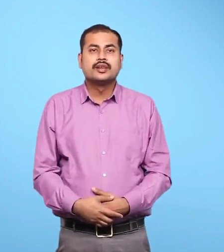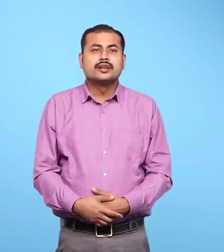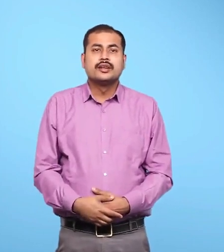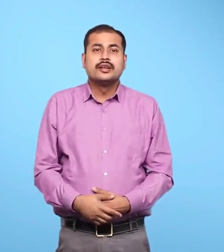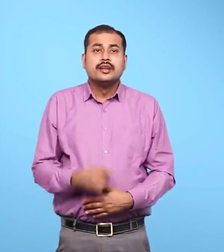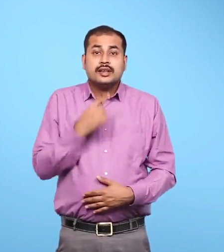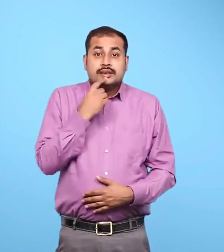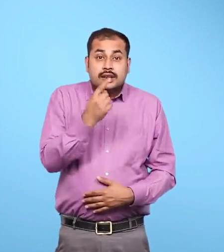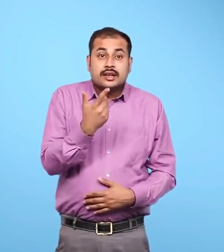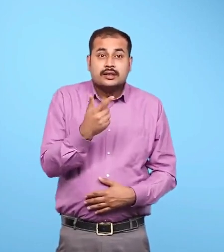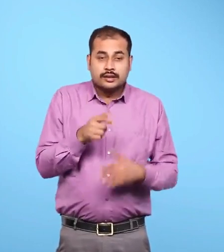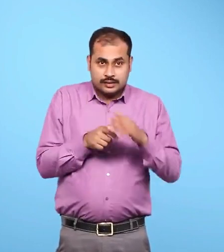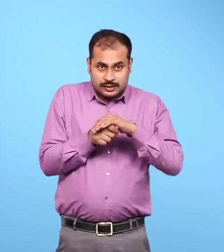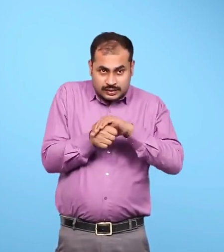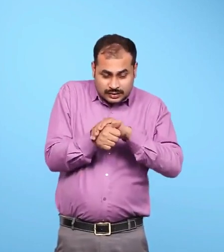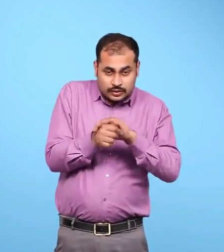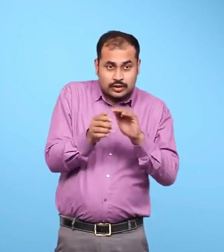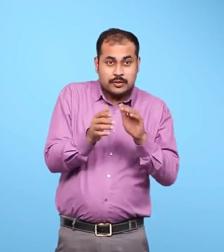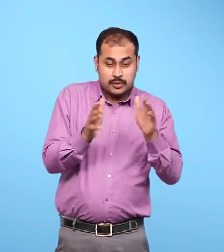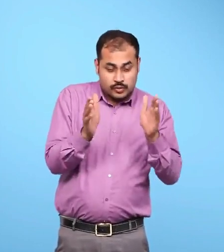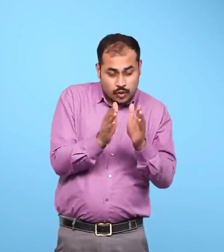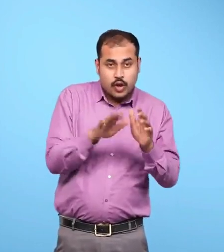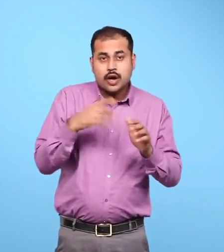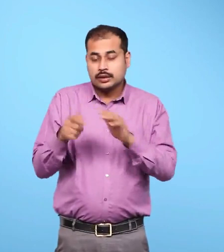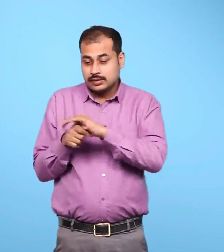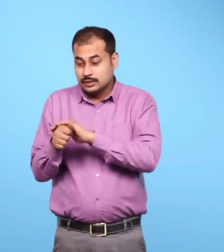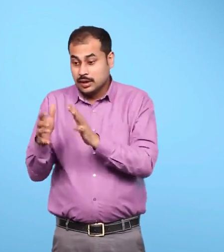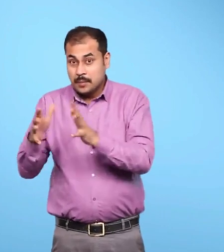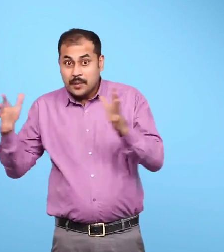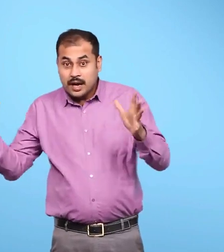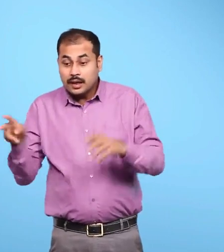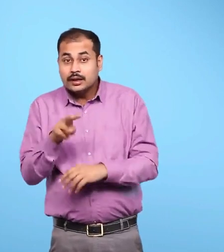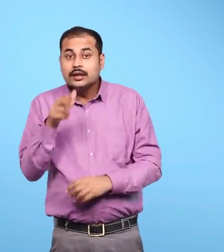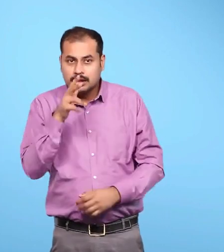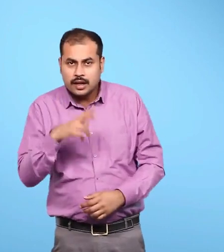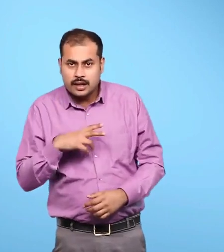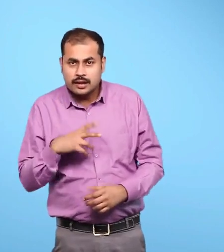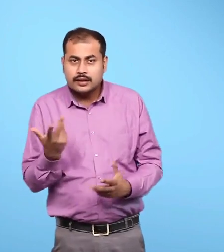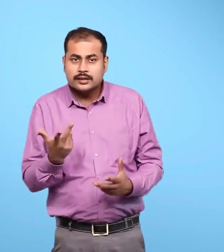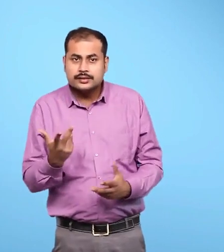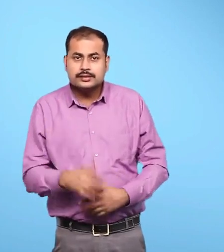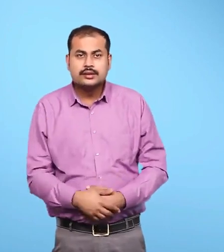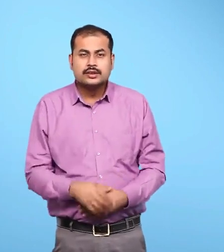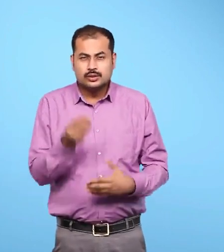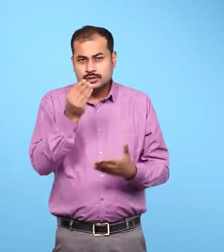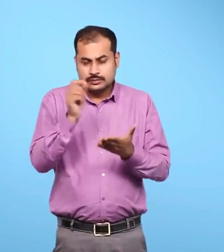Can you tell the difference between a turtle and a tortoise? Write a few lines.